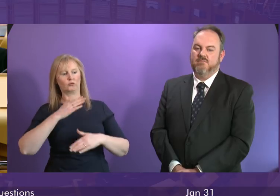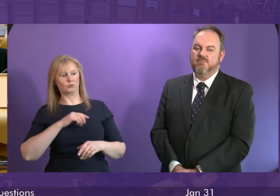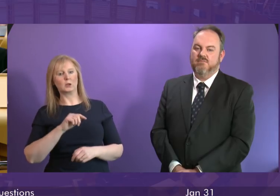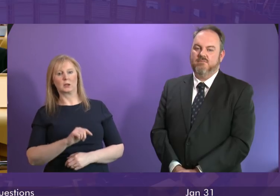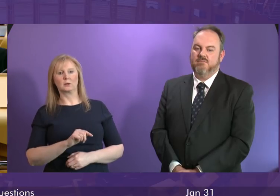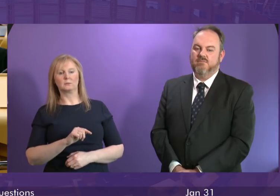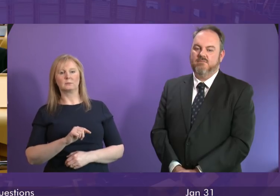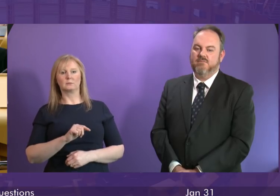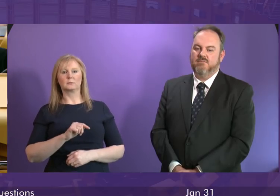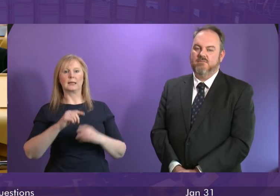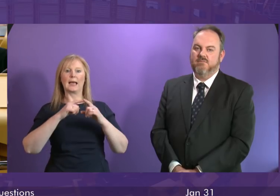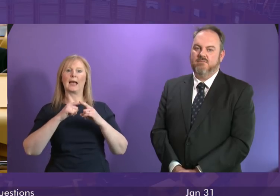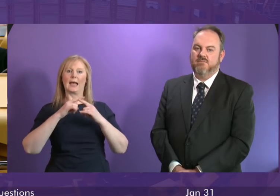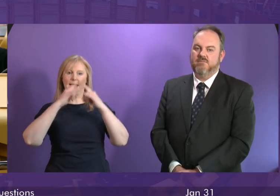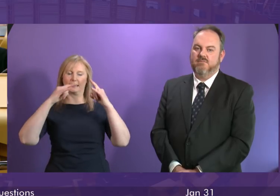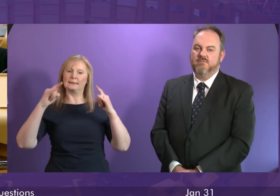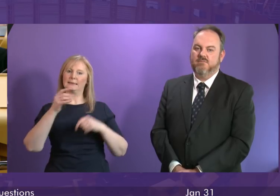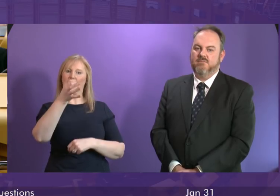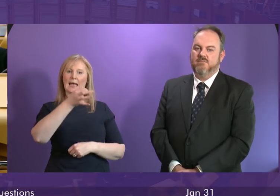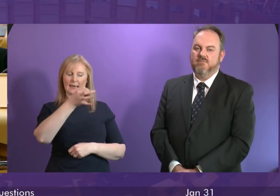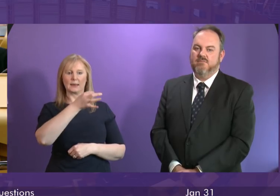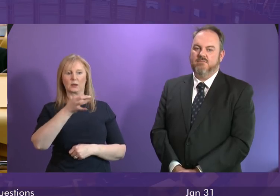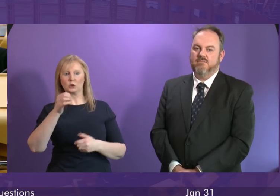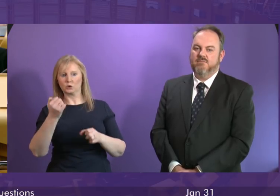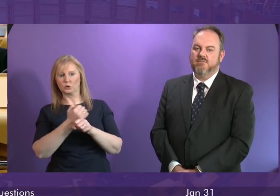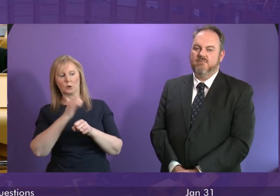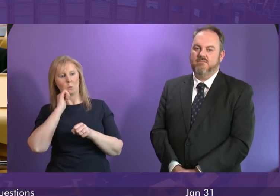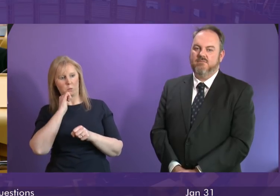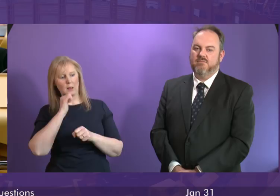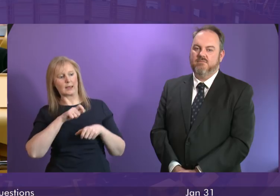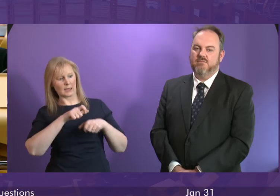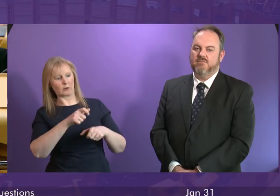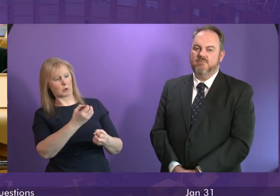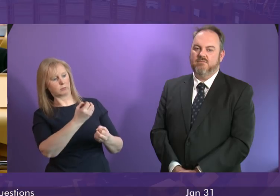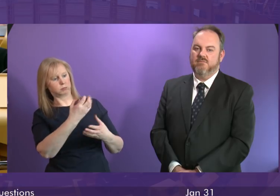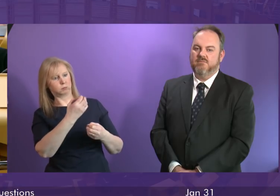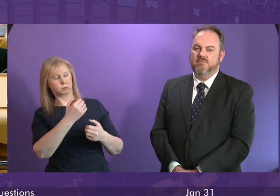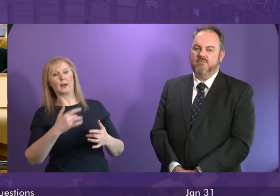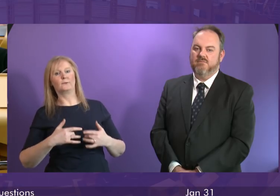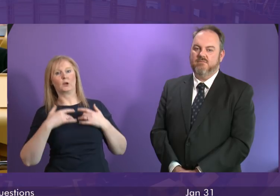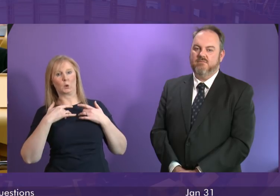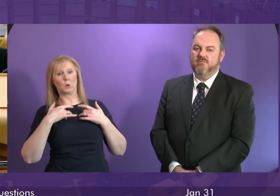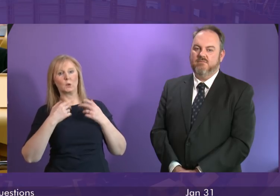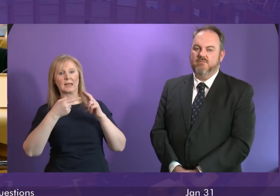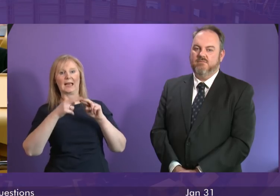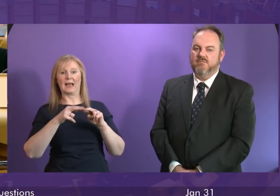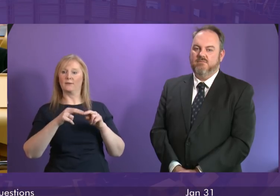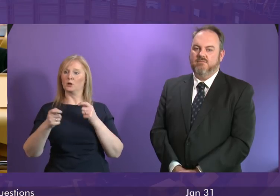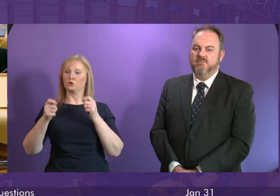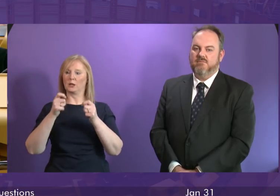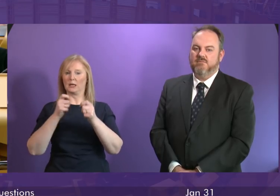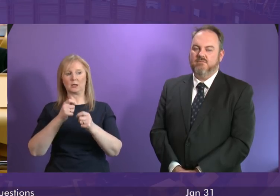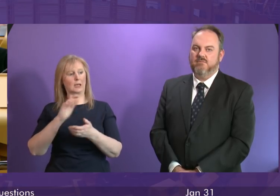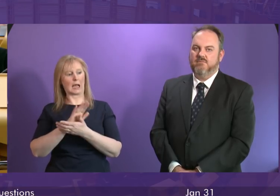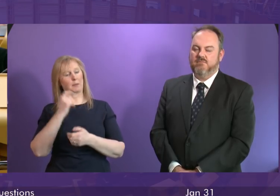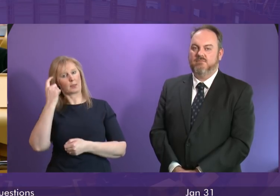enterprise and Highlands and Islands enterprise does and we will continue to listen to views on this and if there are changes that we can make